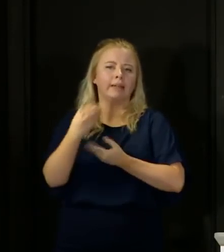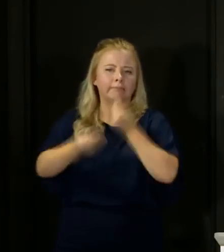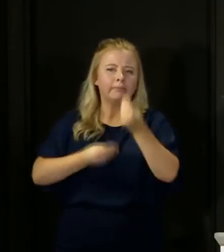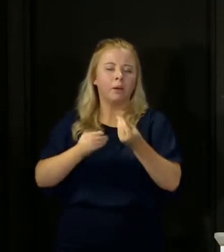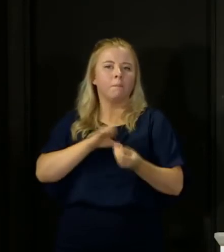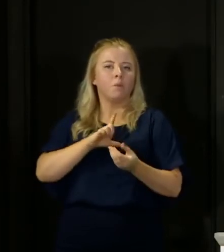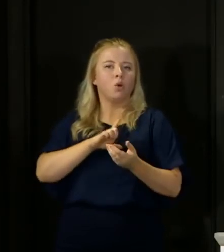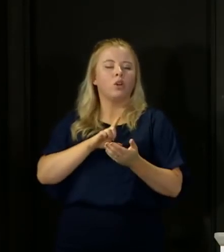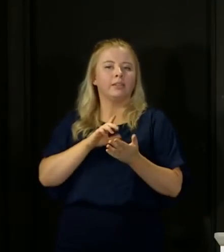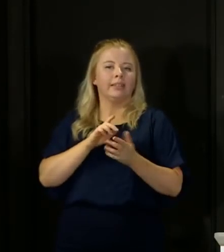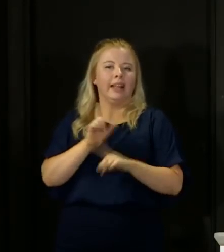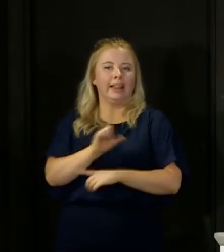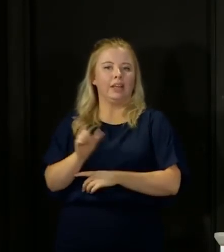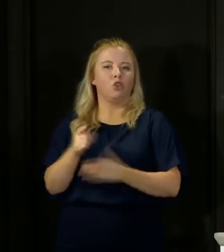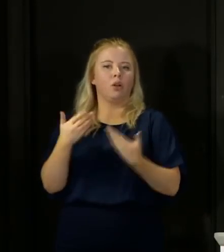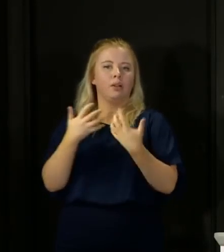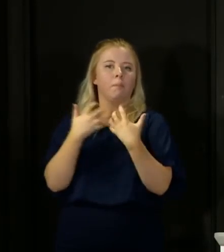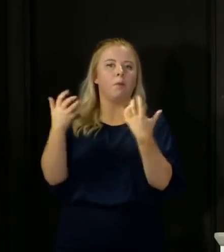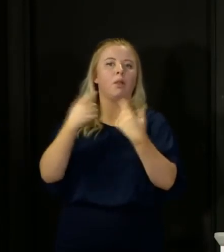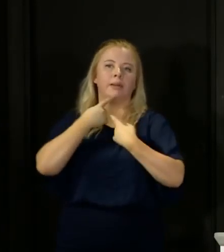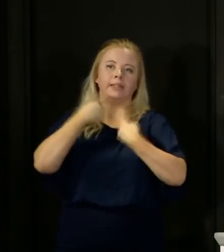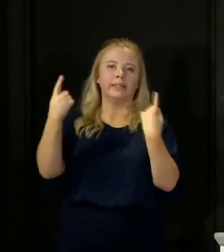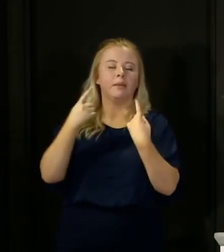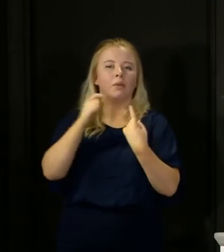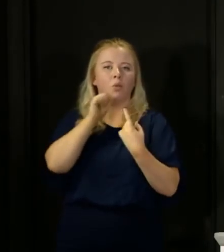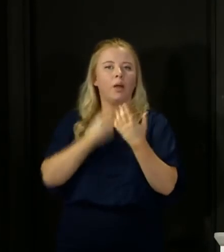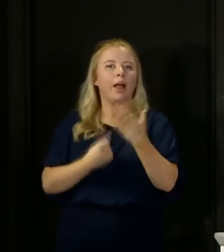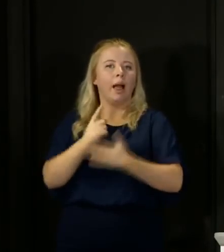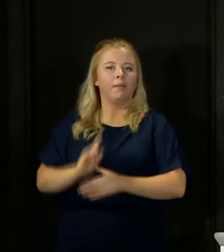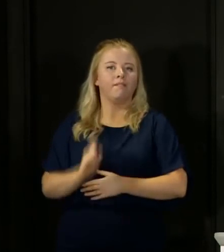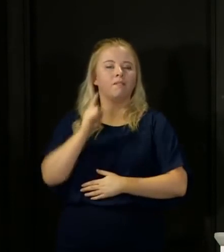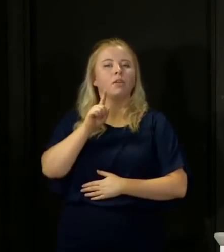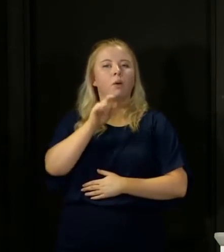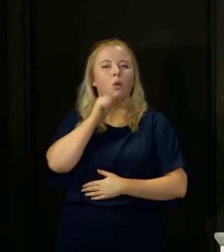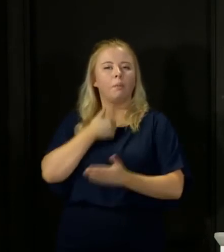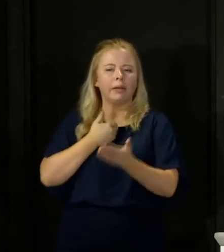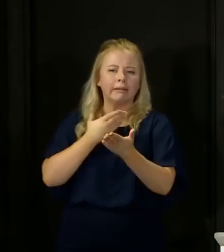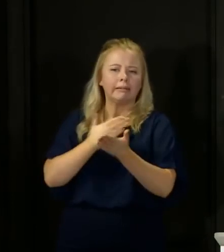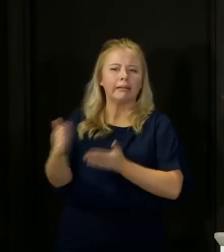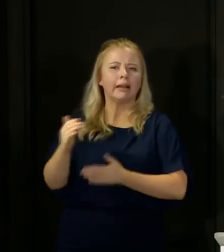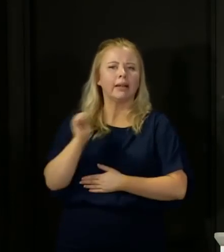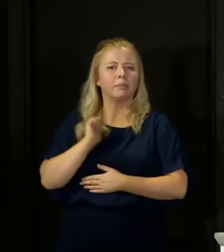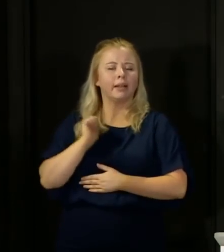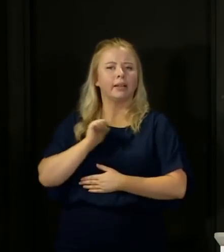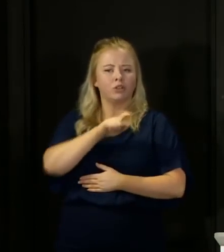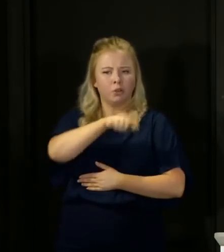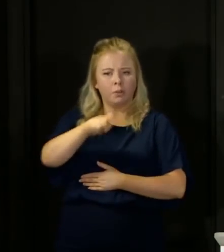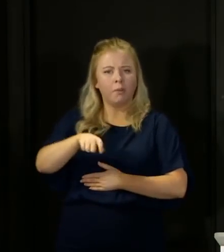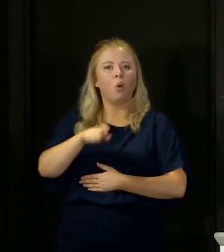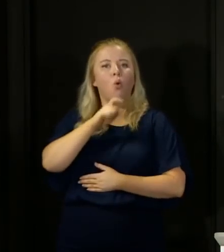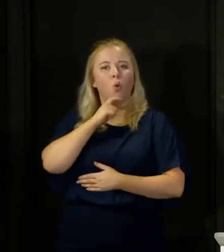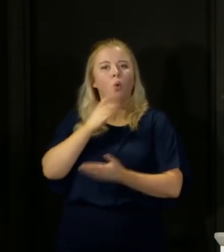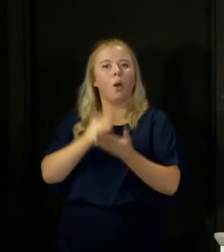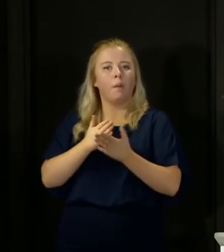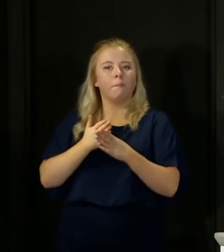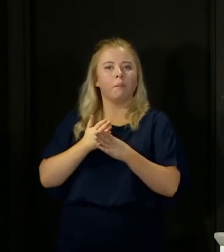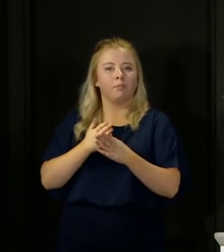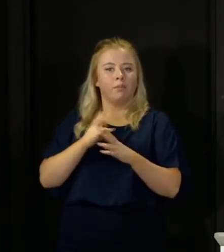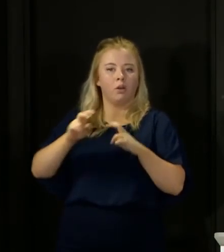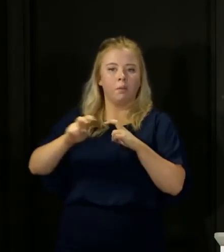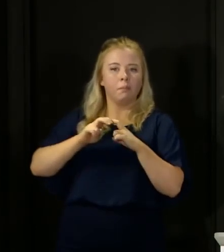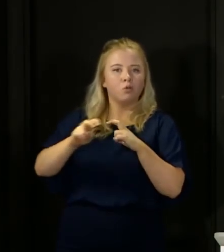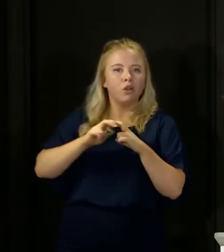Matheson is giving a statement to Parliament, so it has to be obviously given to Parliament first. But there will be a very clear expectation that people on public transport